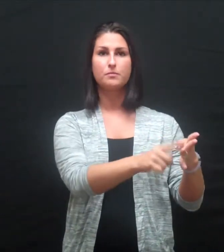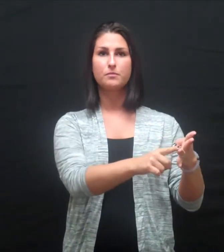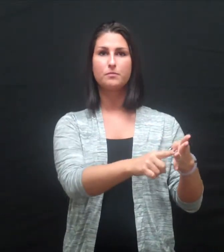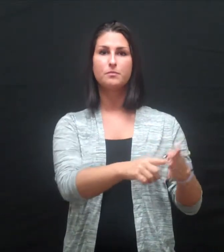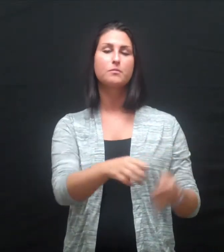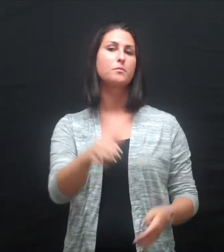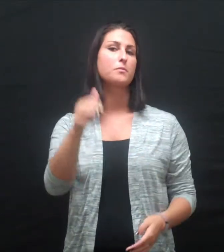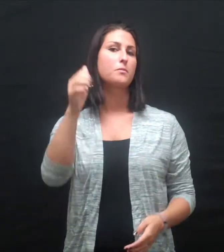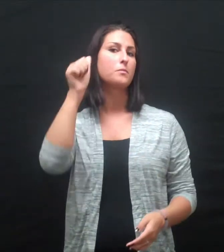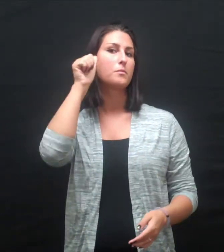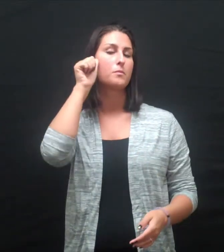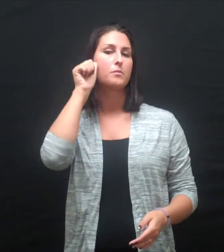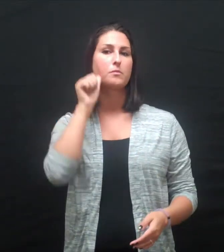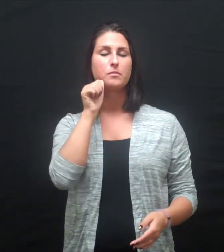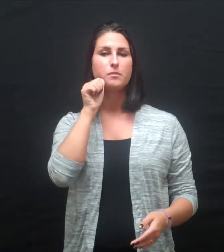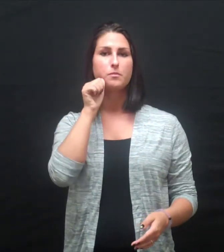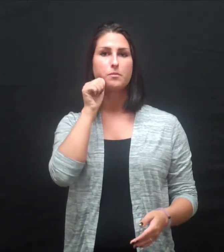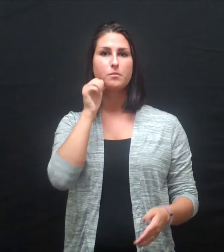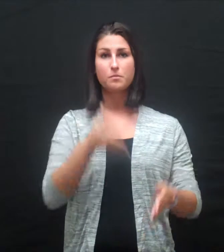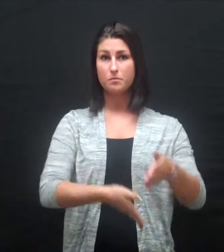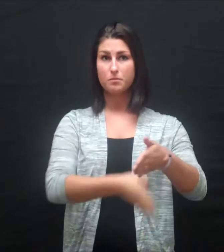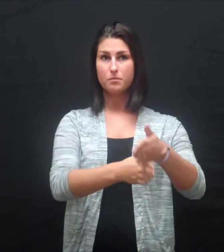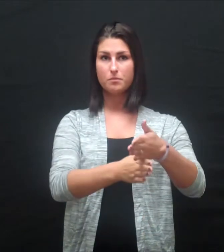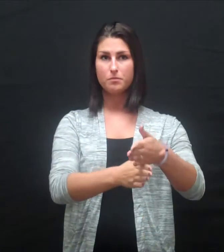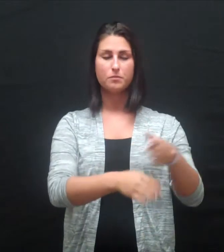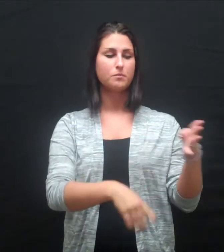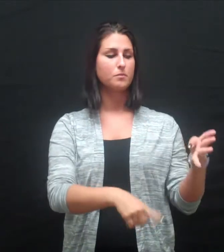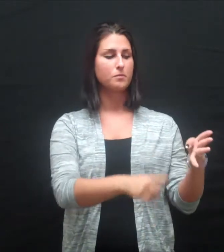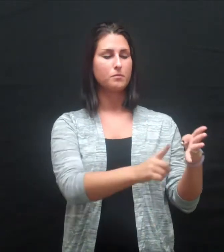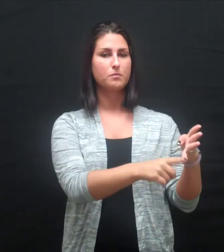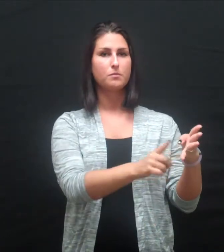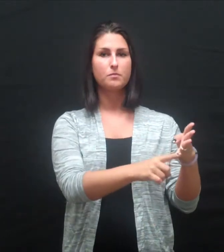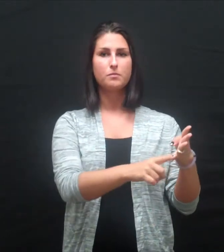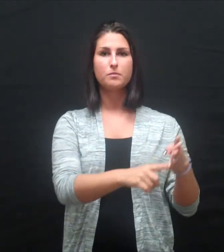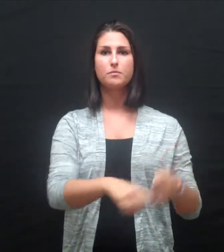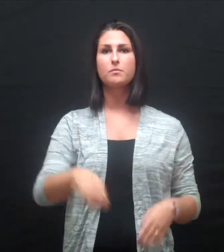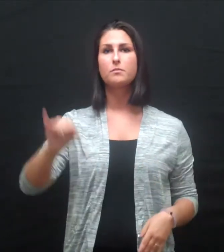Women's Club Soccer, and Intramural Sports.